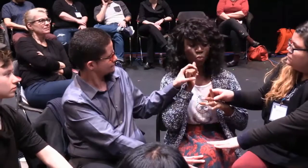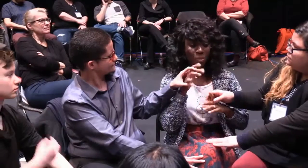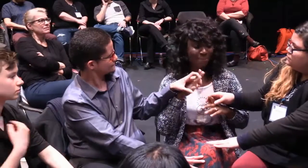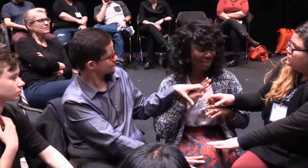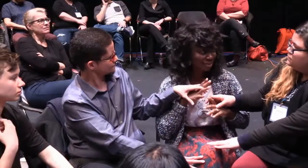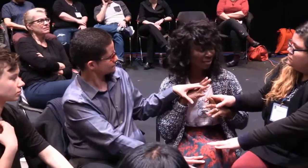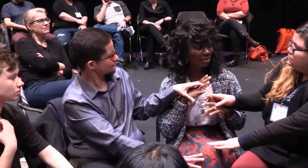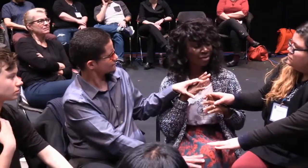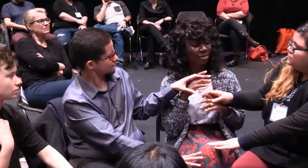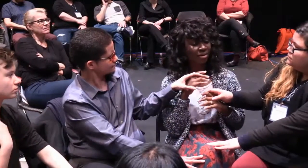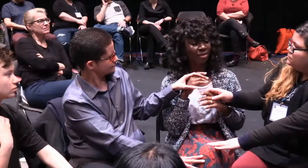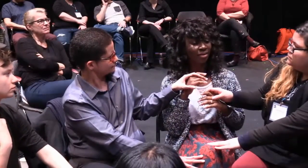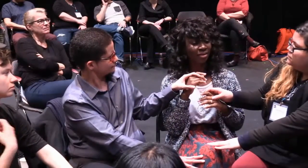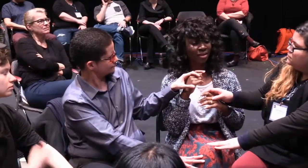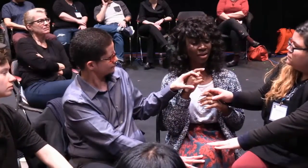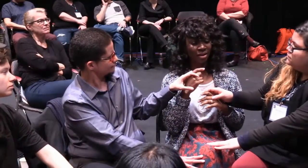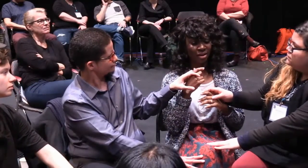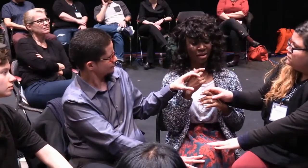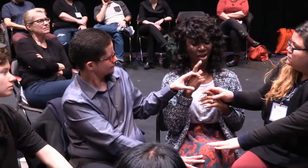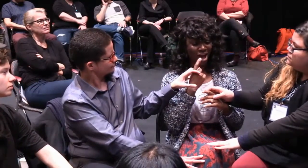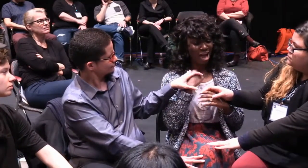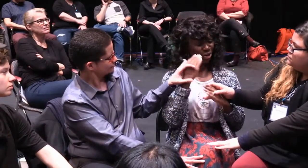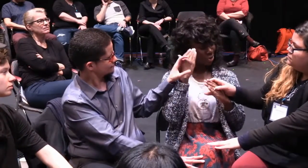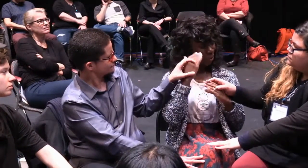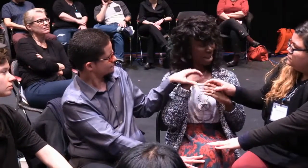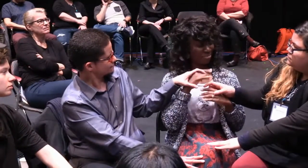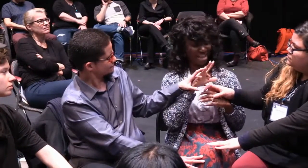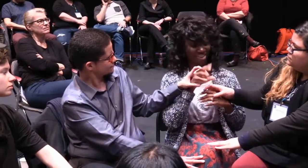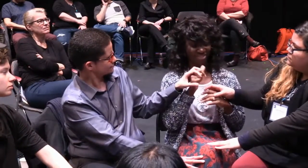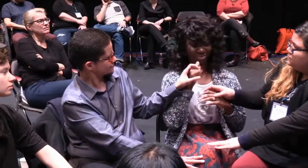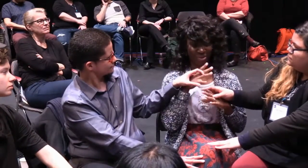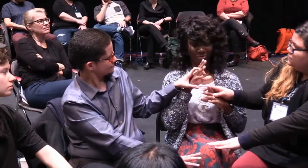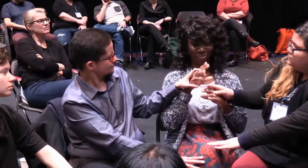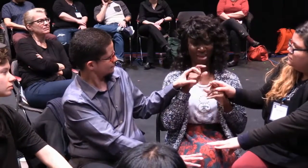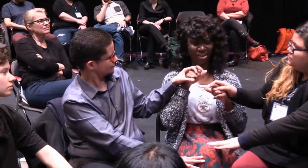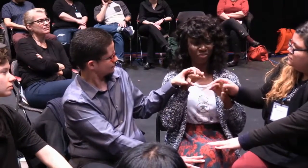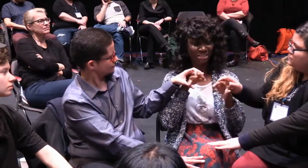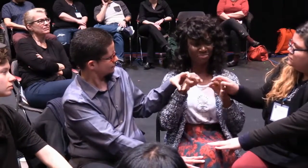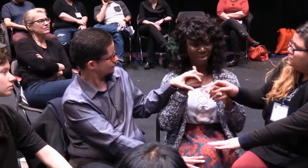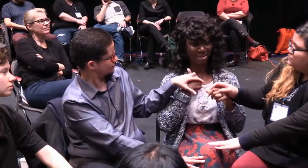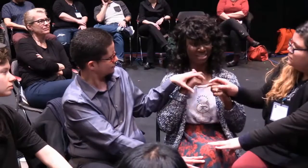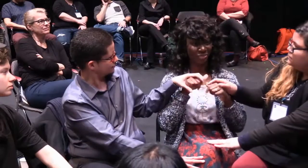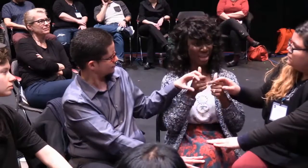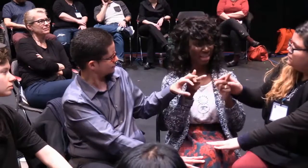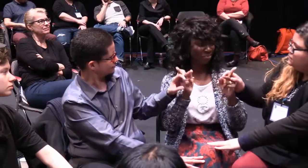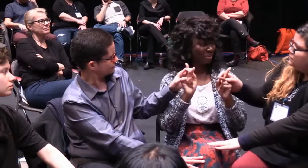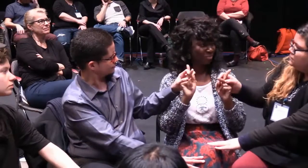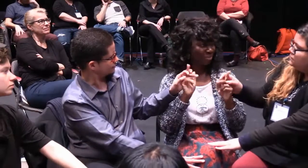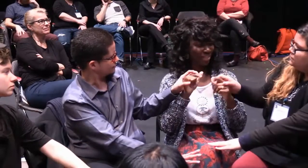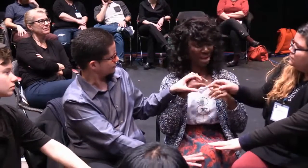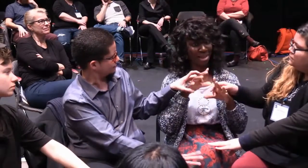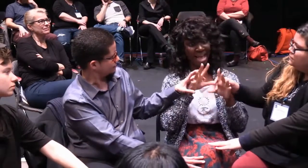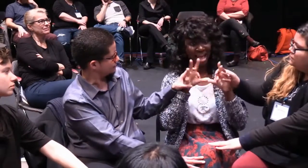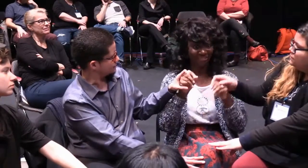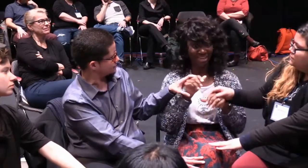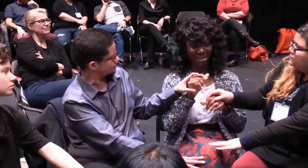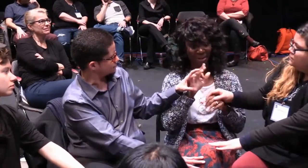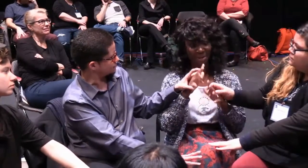As an African American woman, I know I'm an African American woman. I don't need to explain that to other